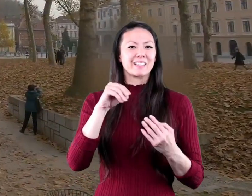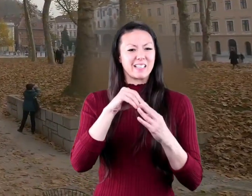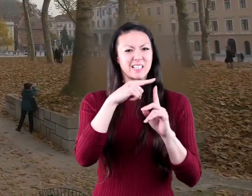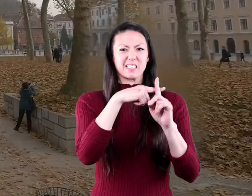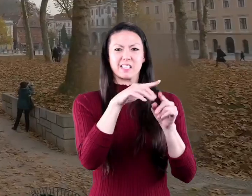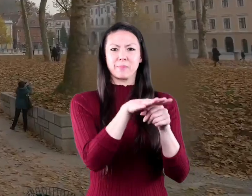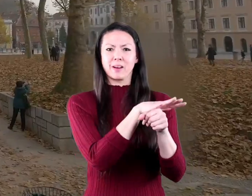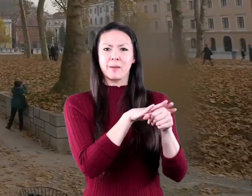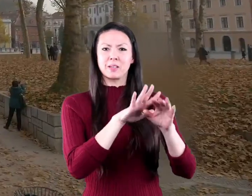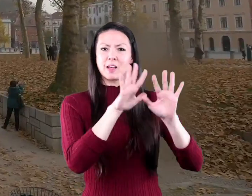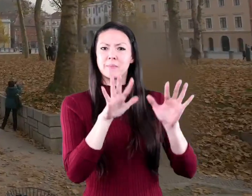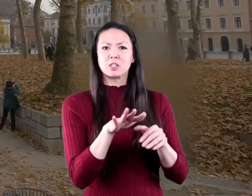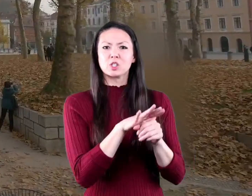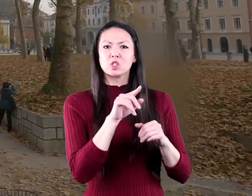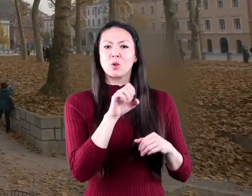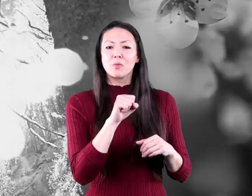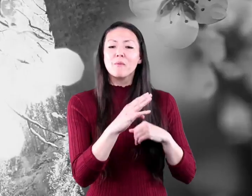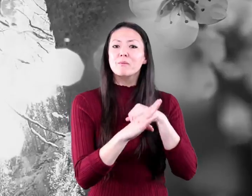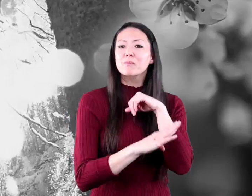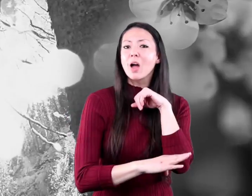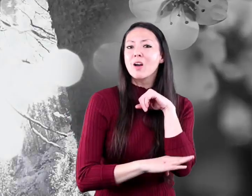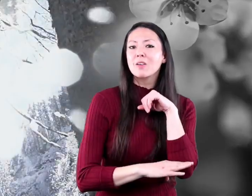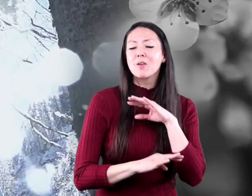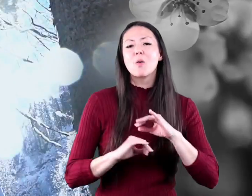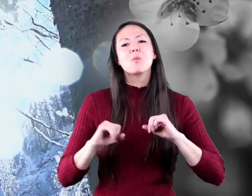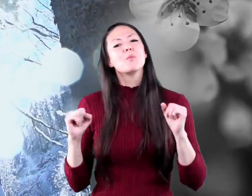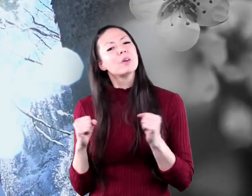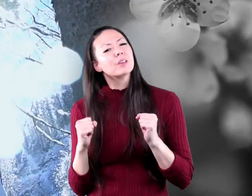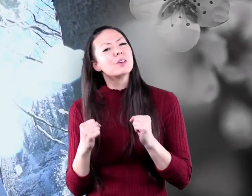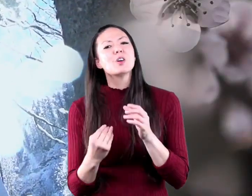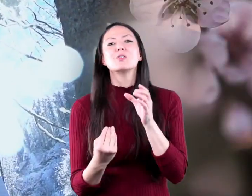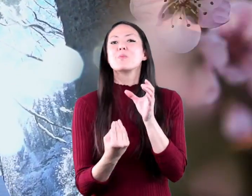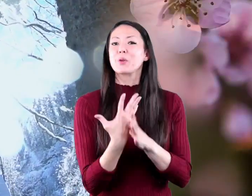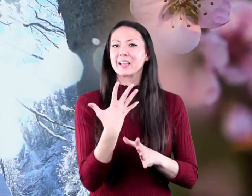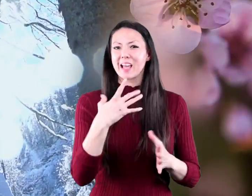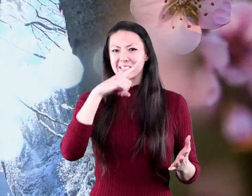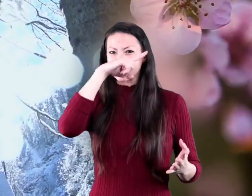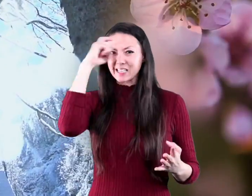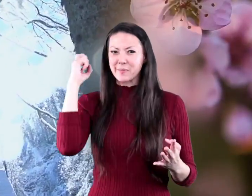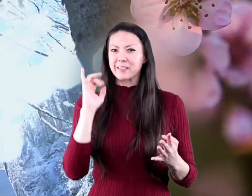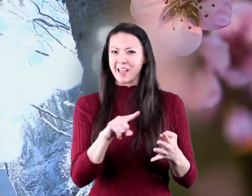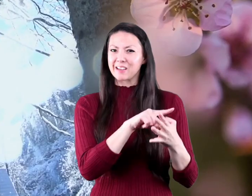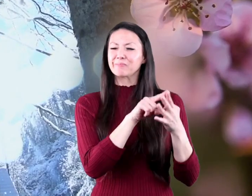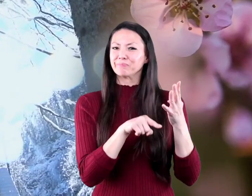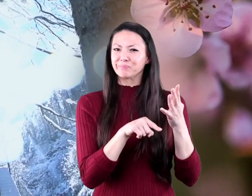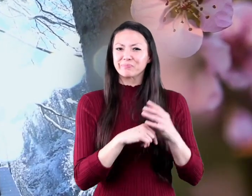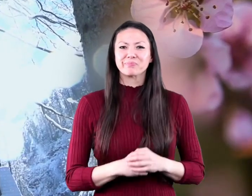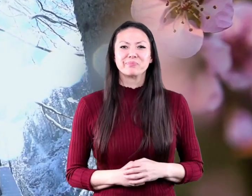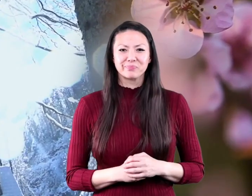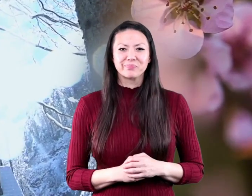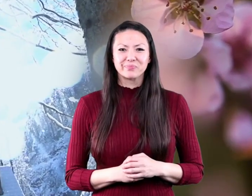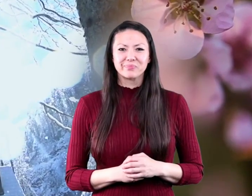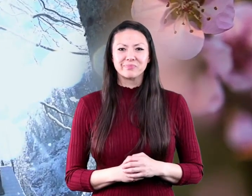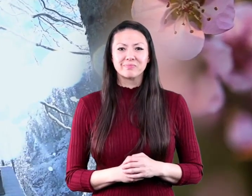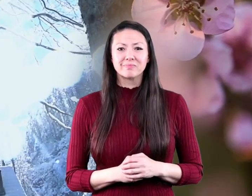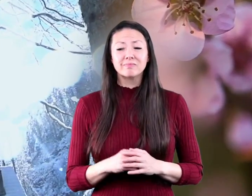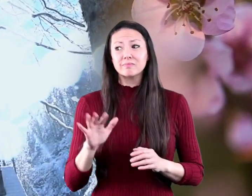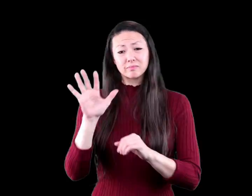temperate climate zones fall winter spring and summer a